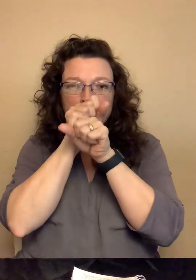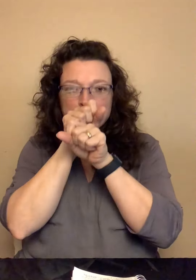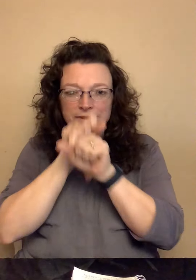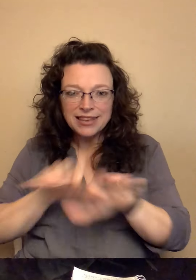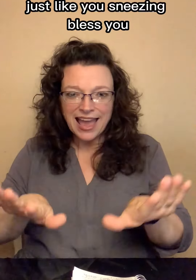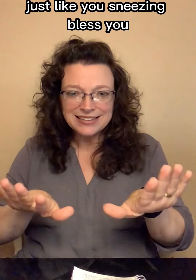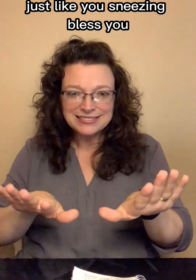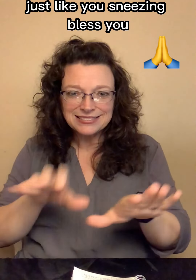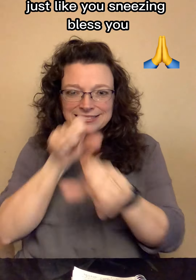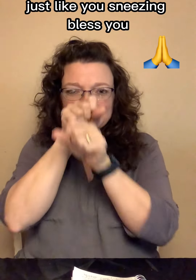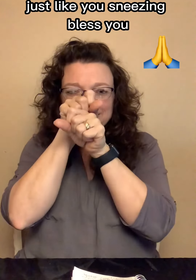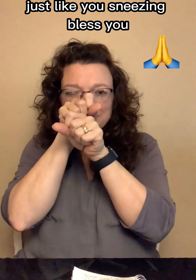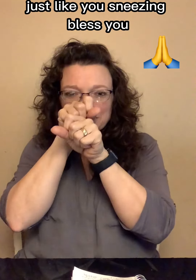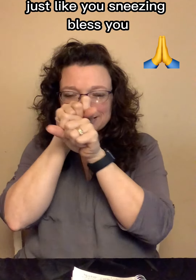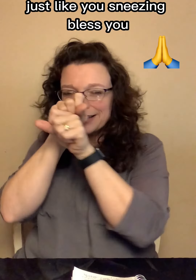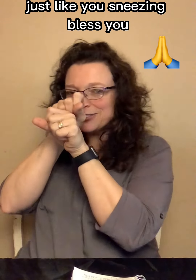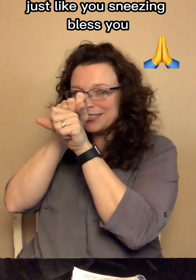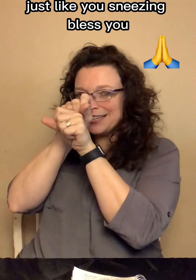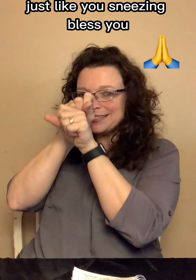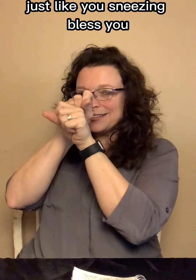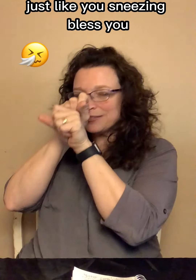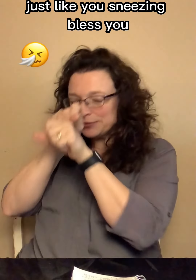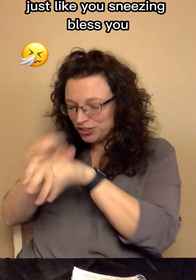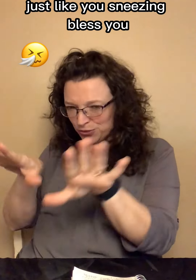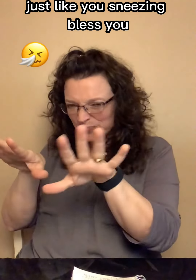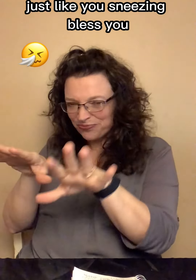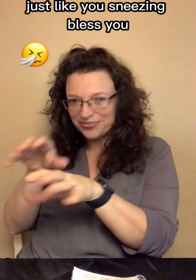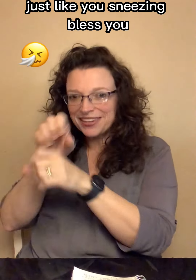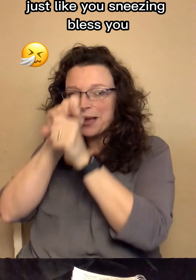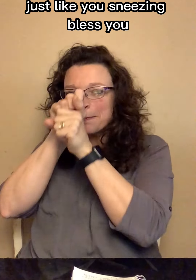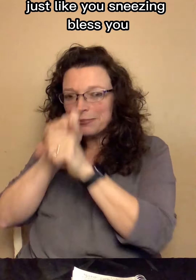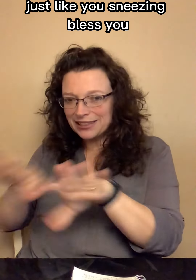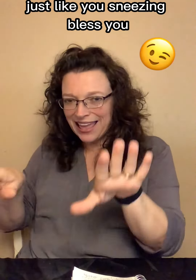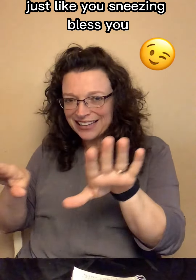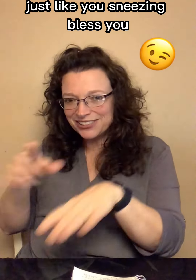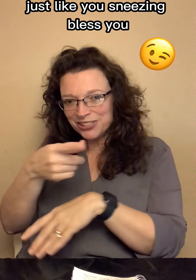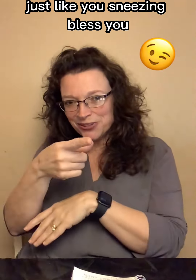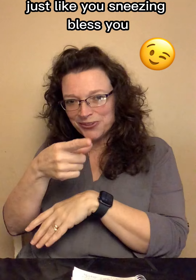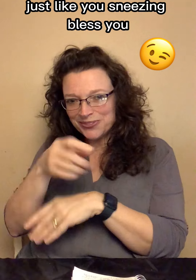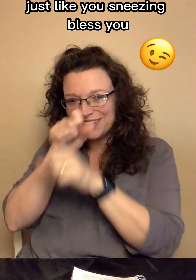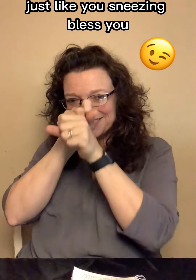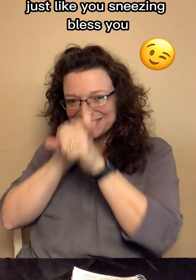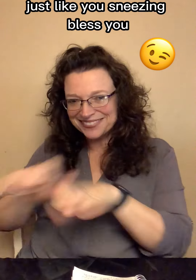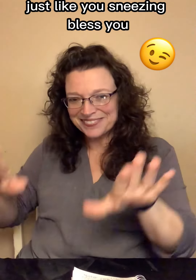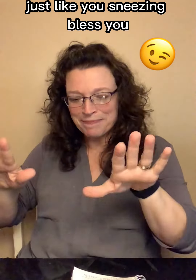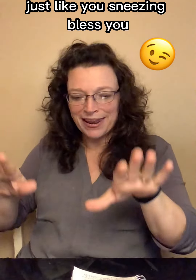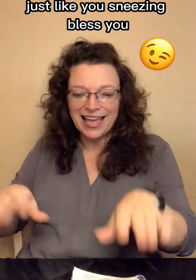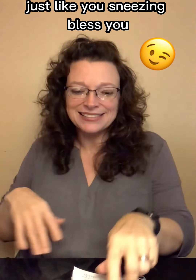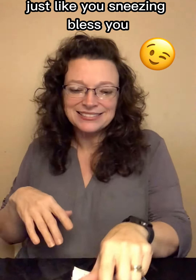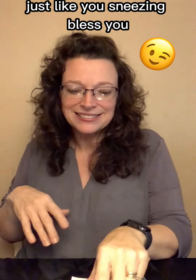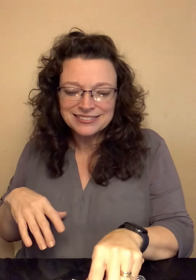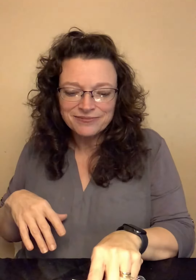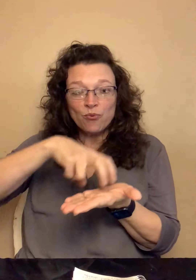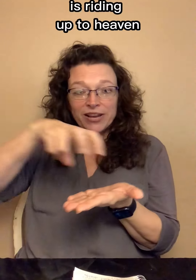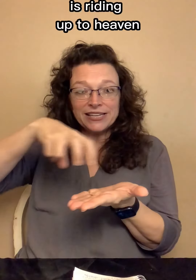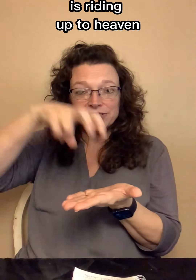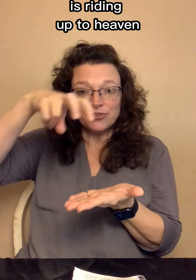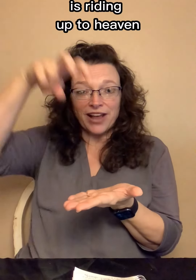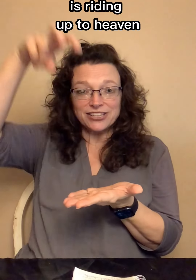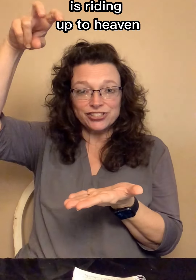Bless. It's like you're sneezing. Bless you. Bless. Resurrection.